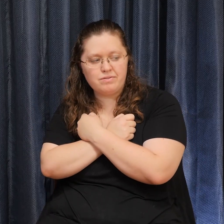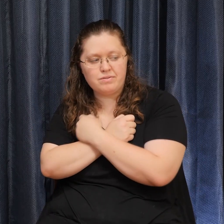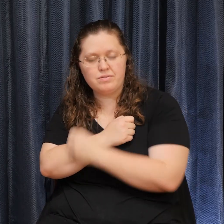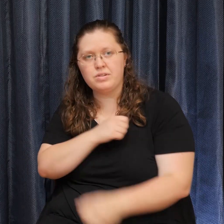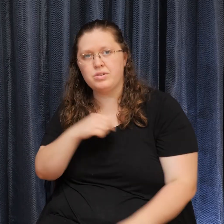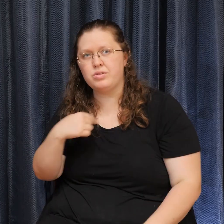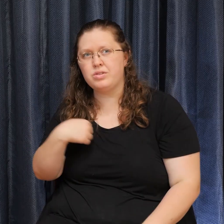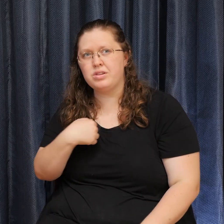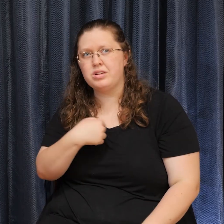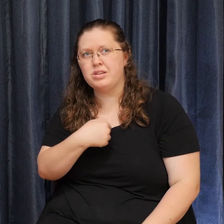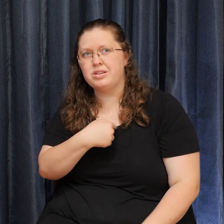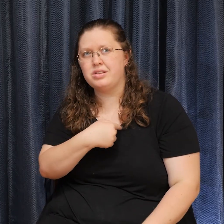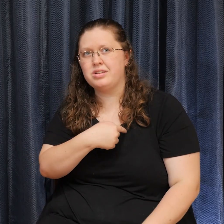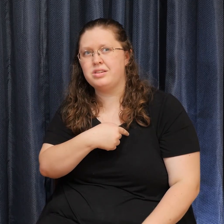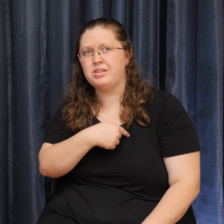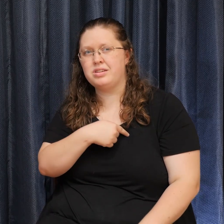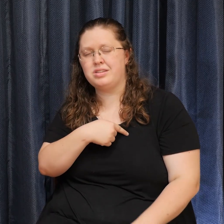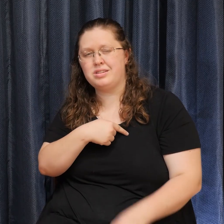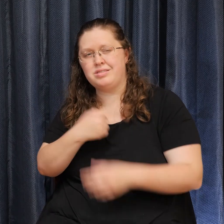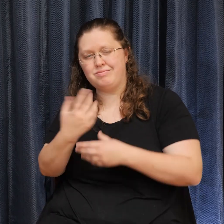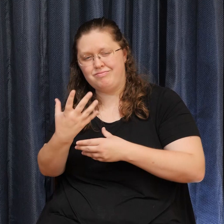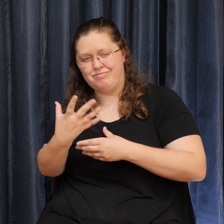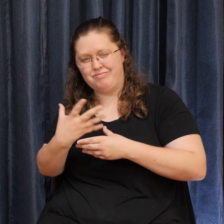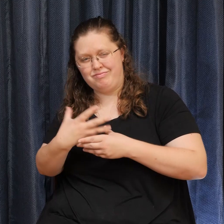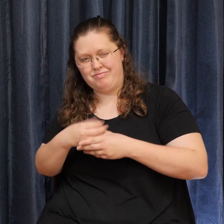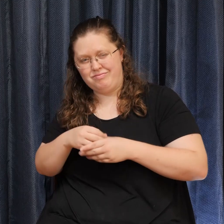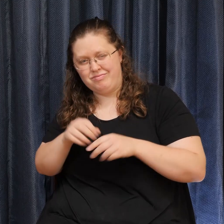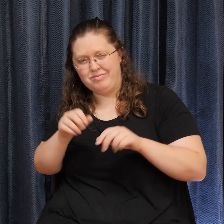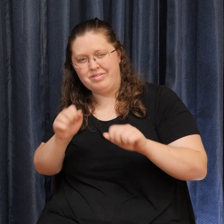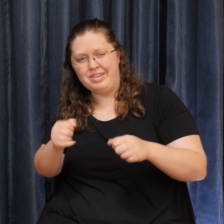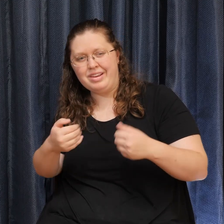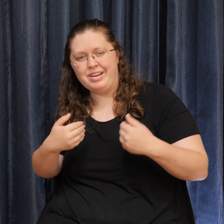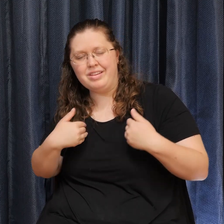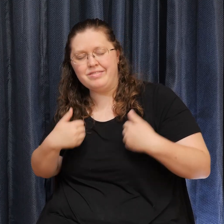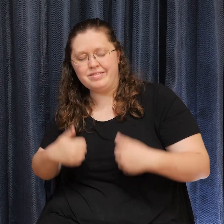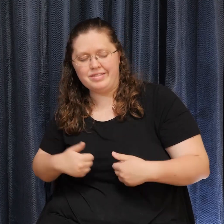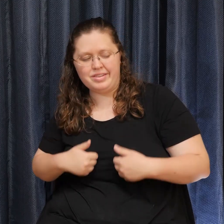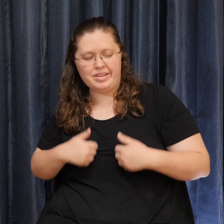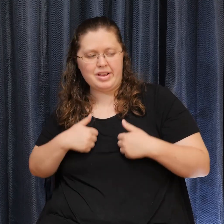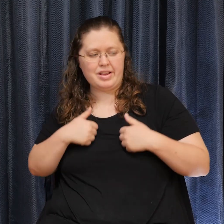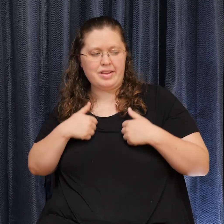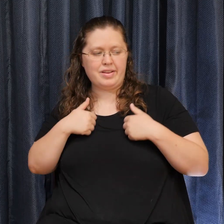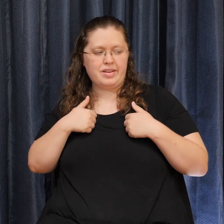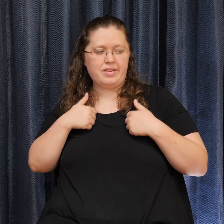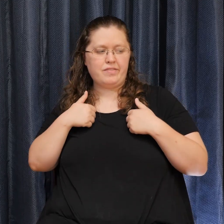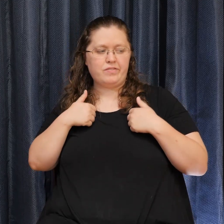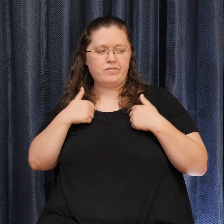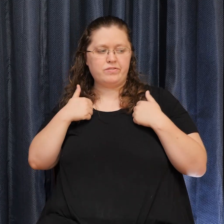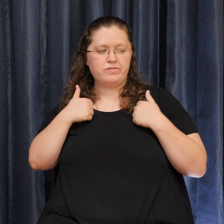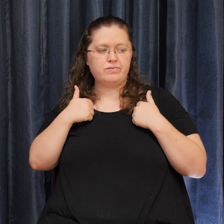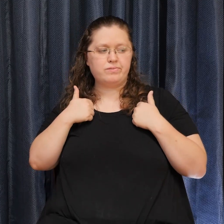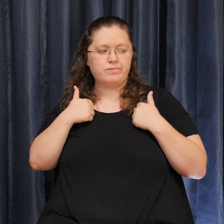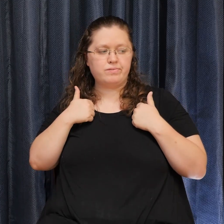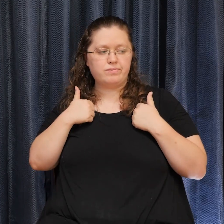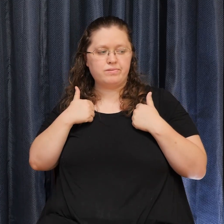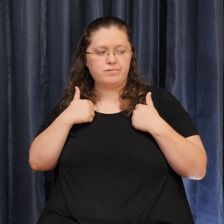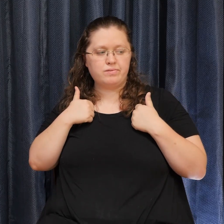me lay at life To find our